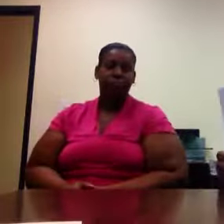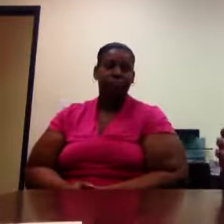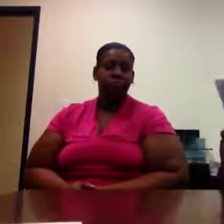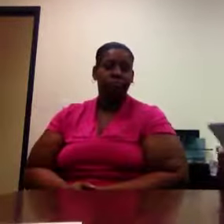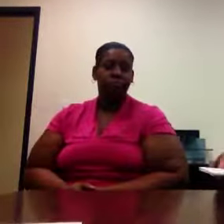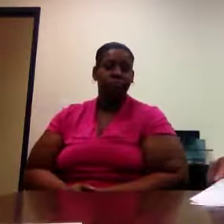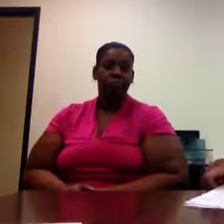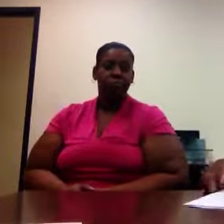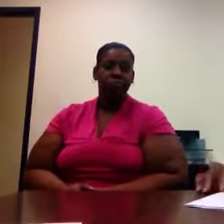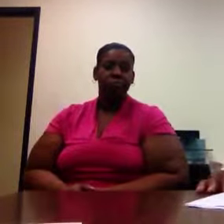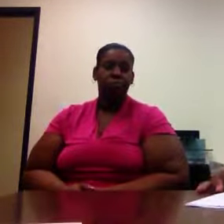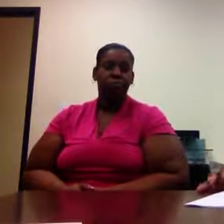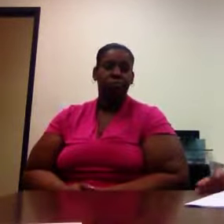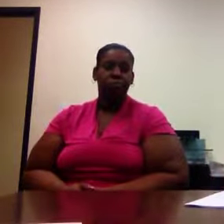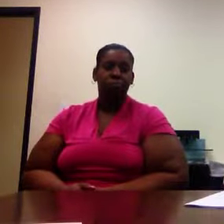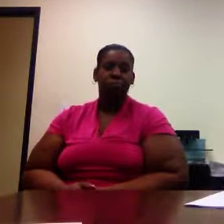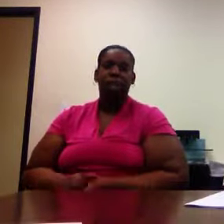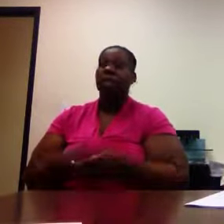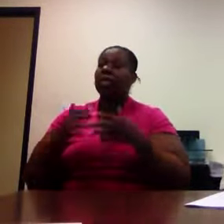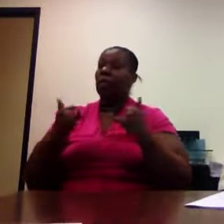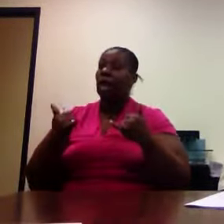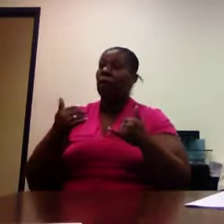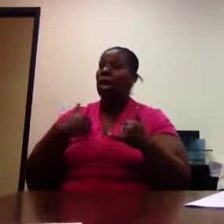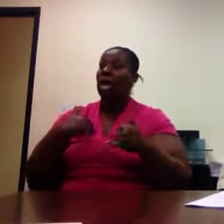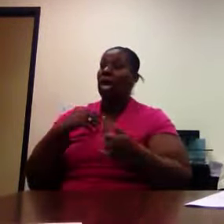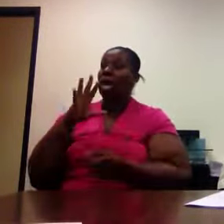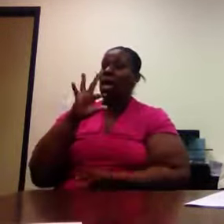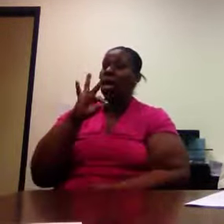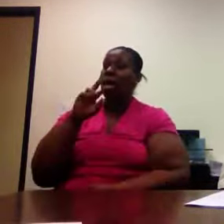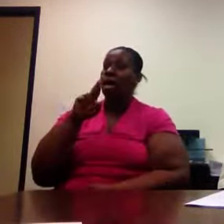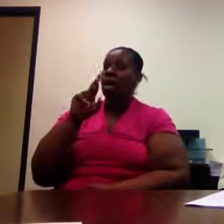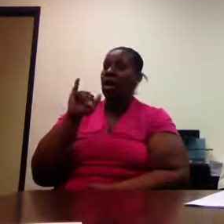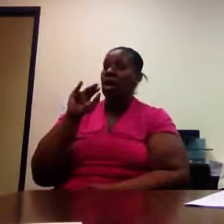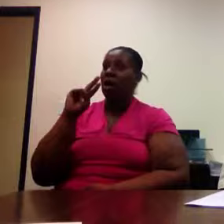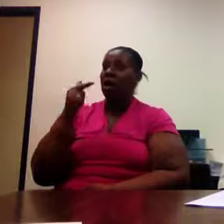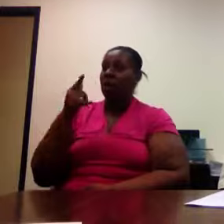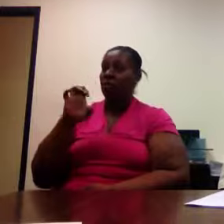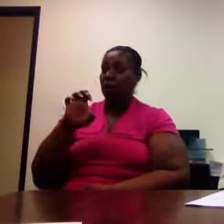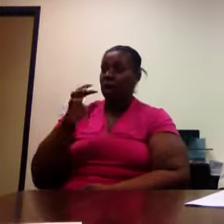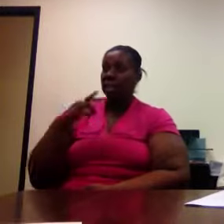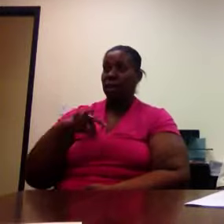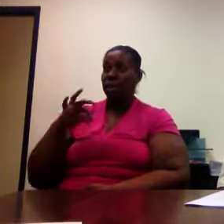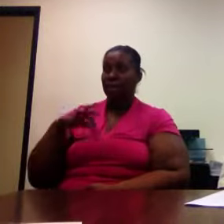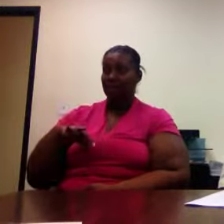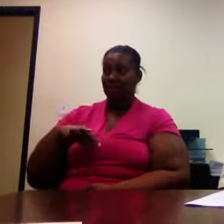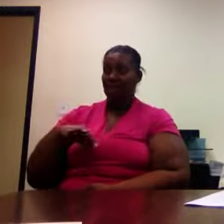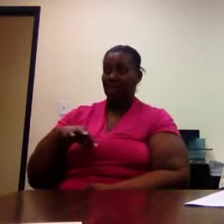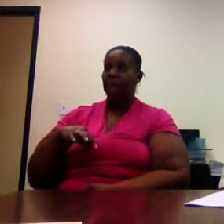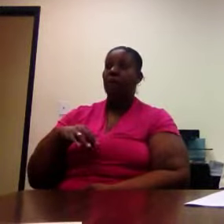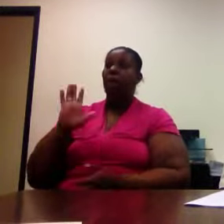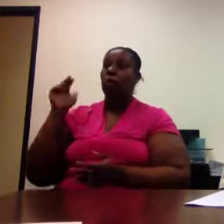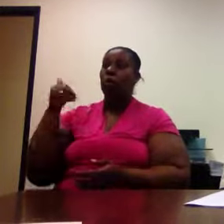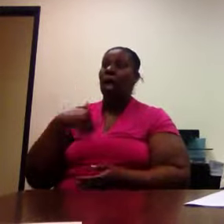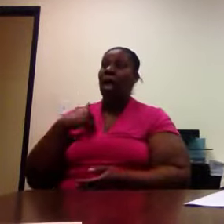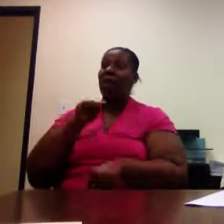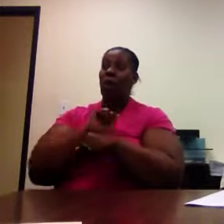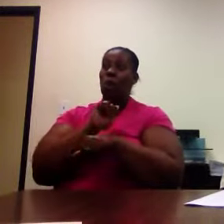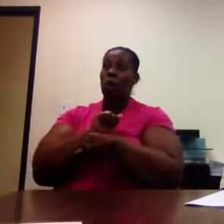All right. I've got friends benefits. AbilityWorks Incorporated Jackson provides workers' compensation coverage to